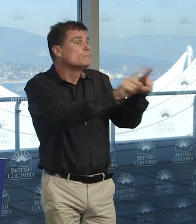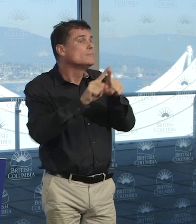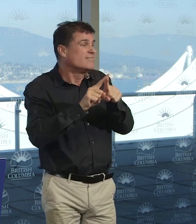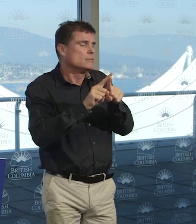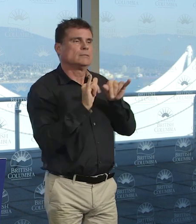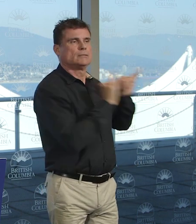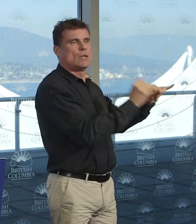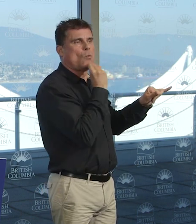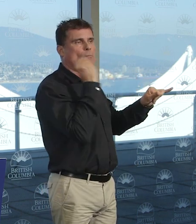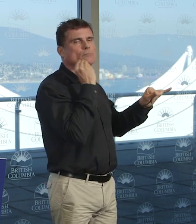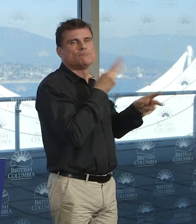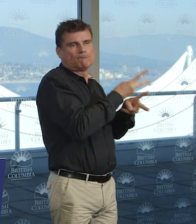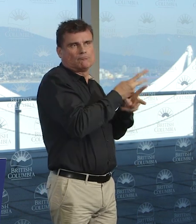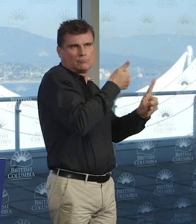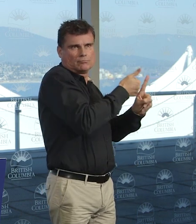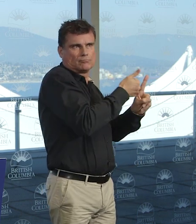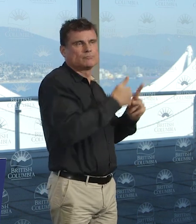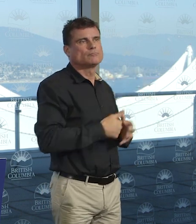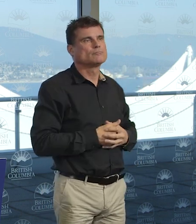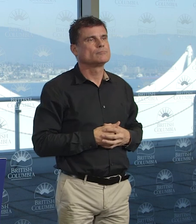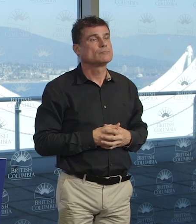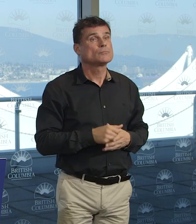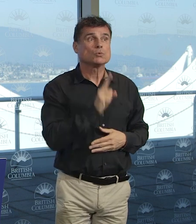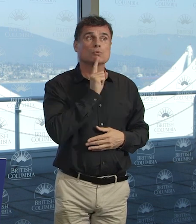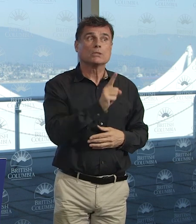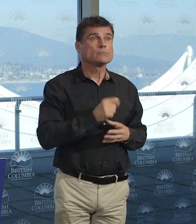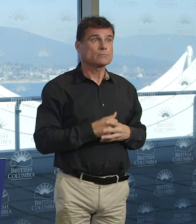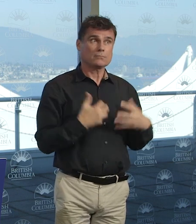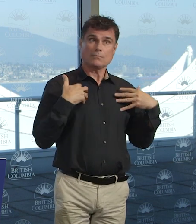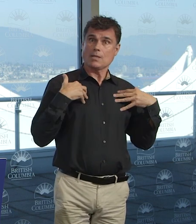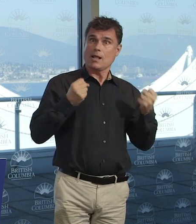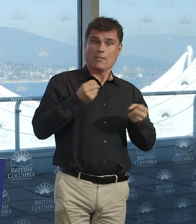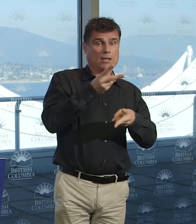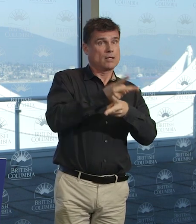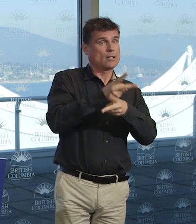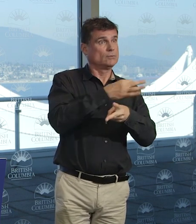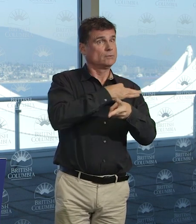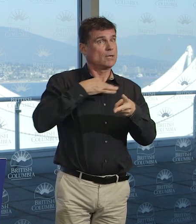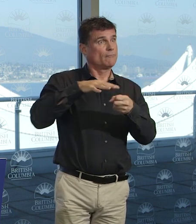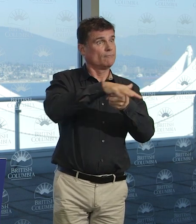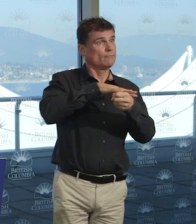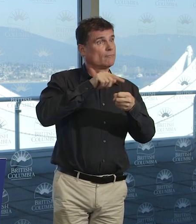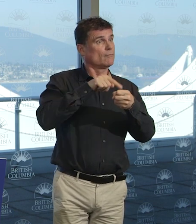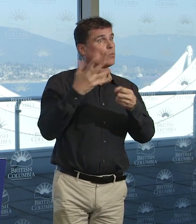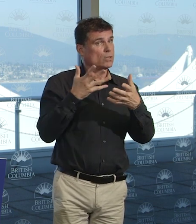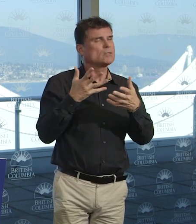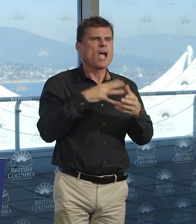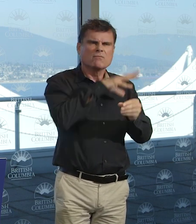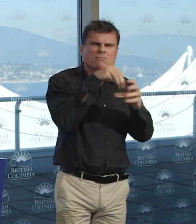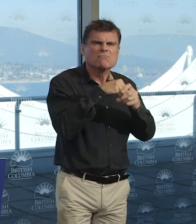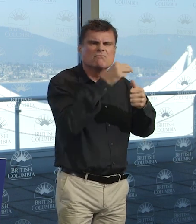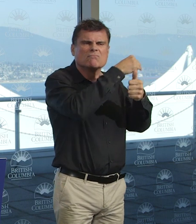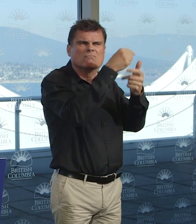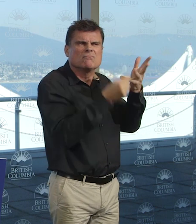It is everything that we do in the healthcare work in the healthcare setting that keeps us safe from this virus and these are things that I've